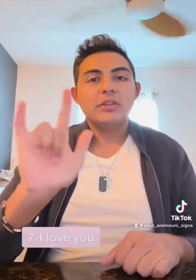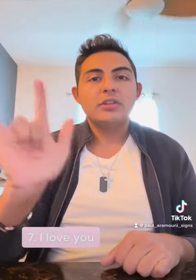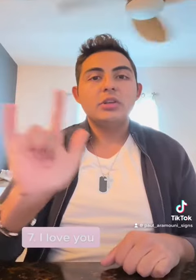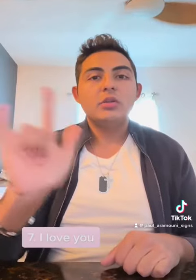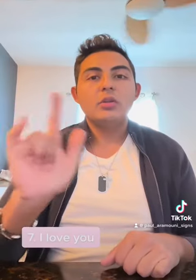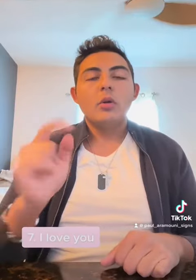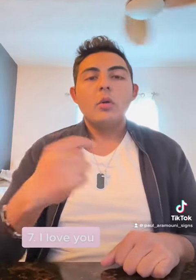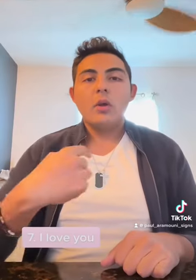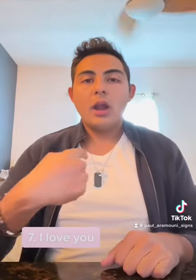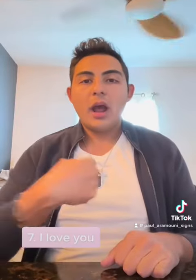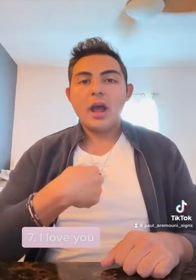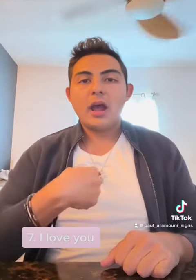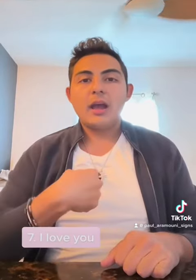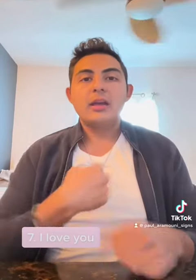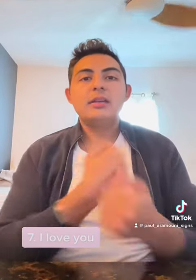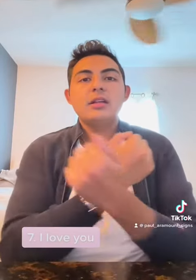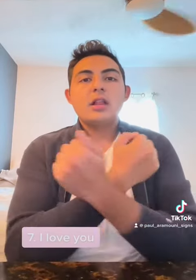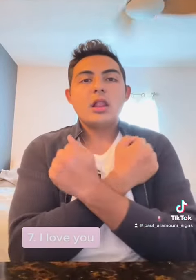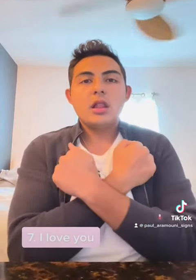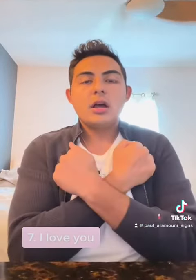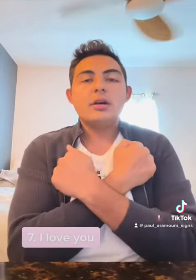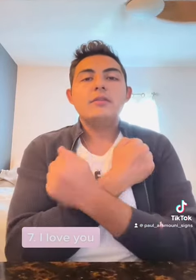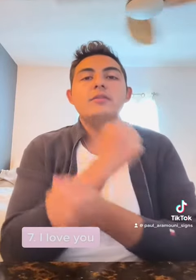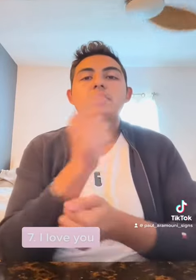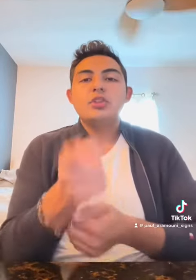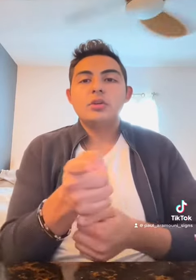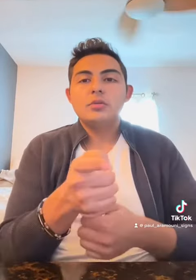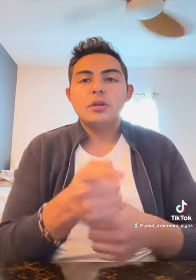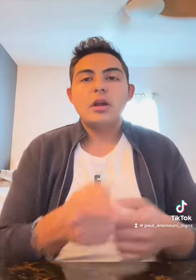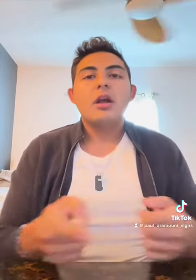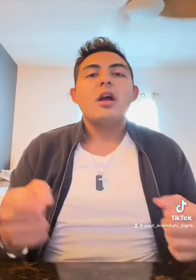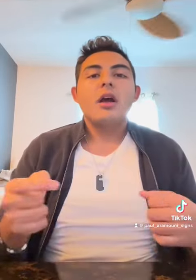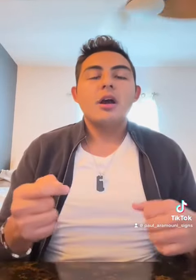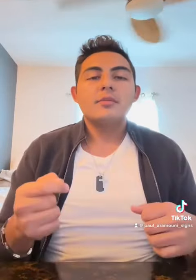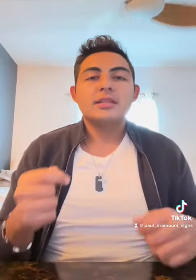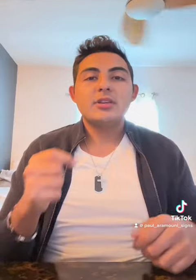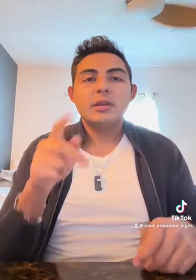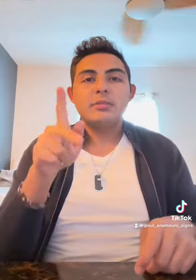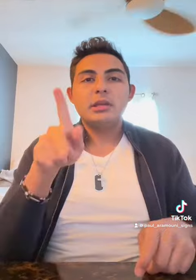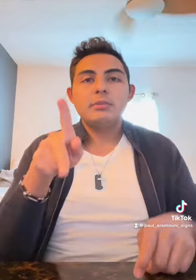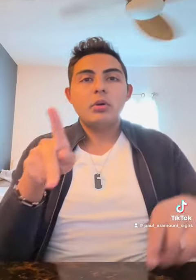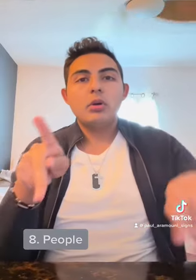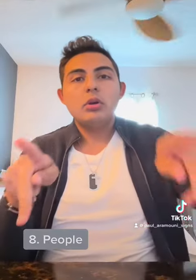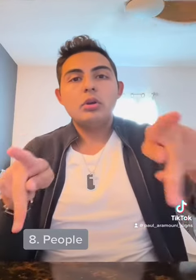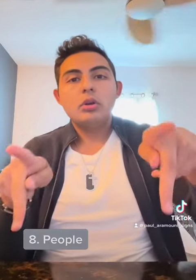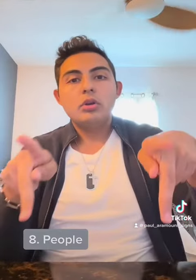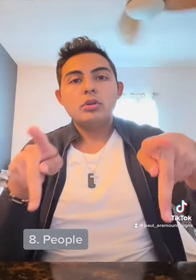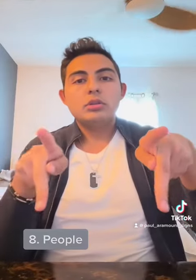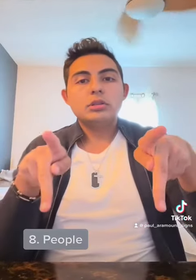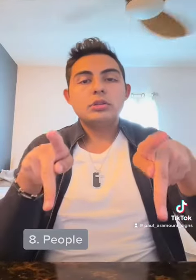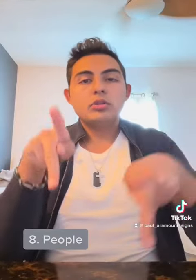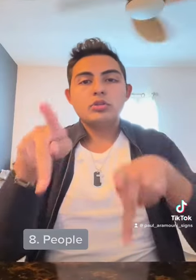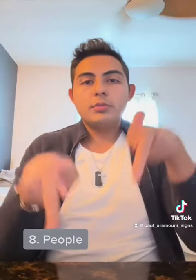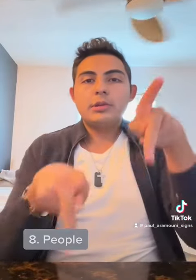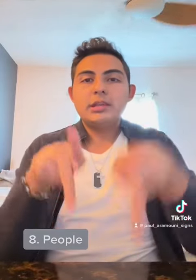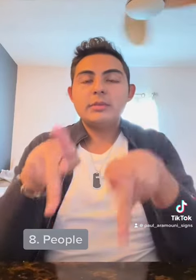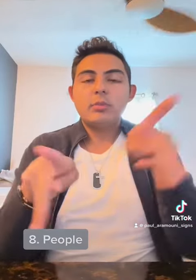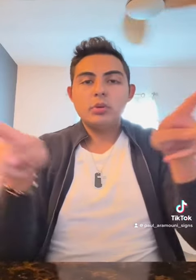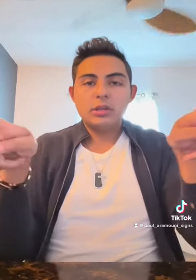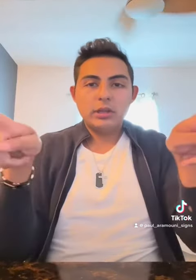you or i love you um this is how to say people people with the letter